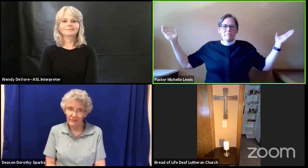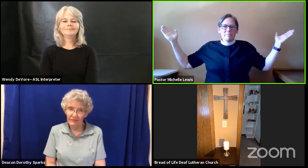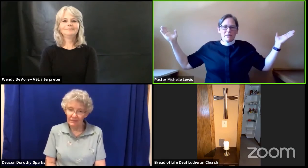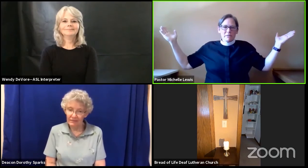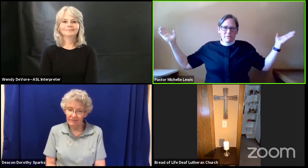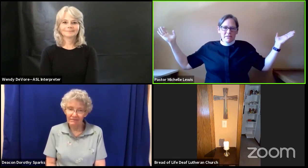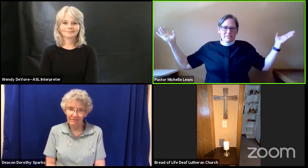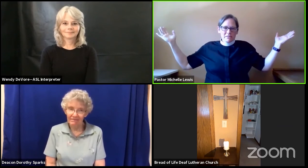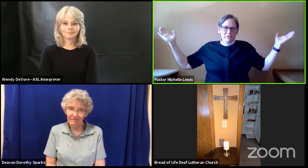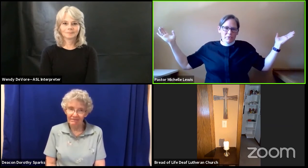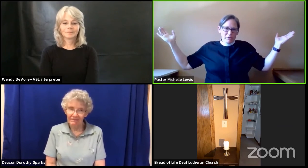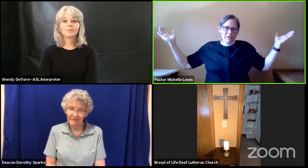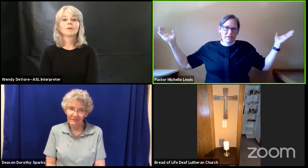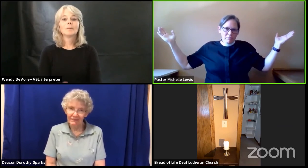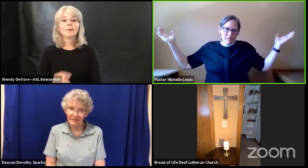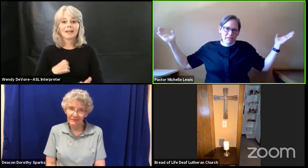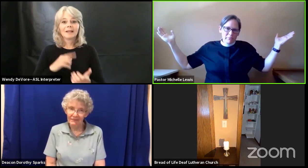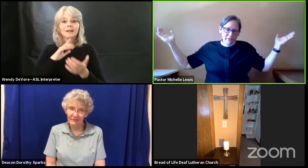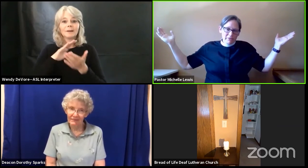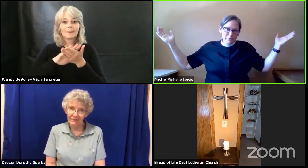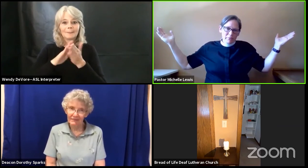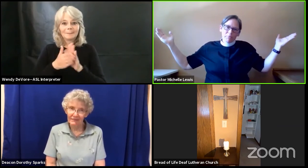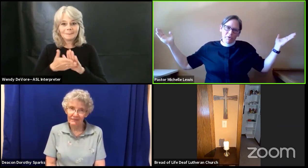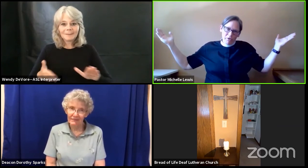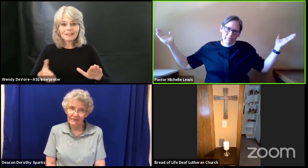may the peace of the lord be with you always